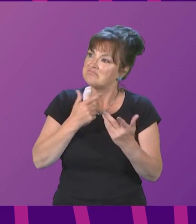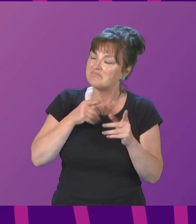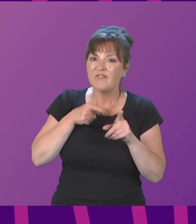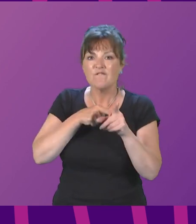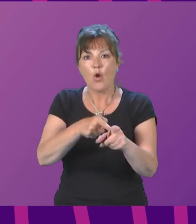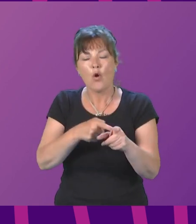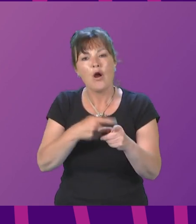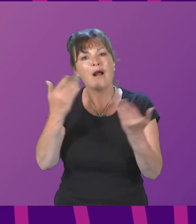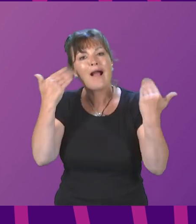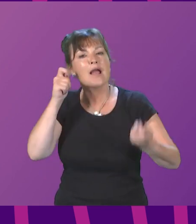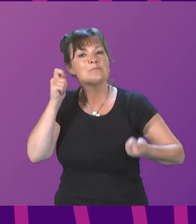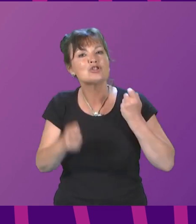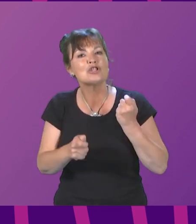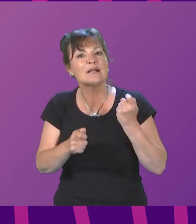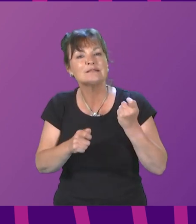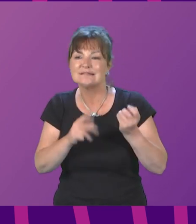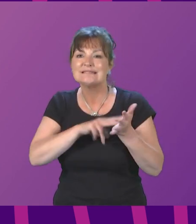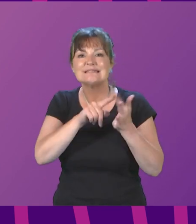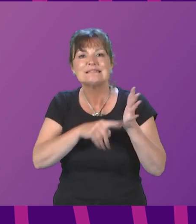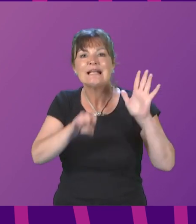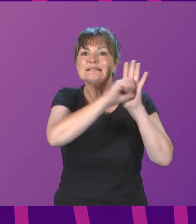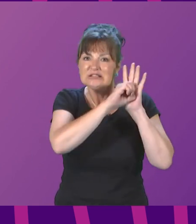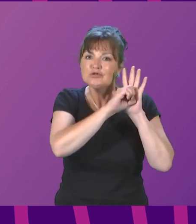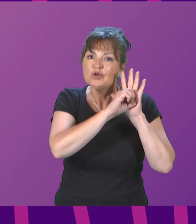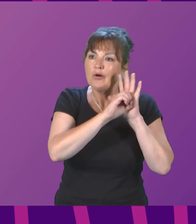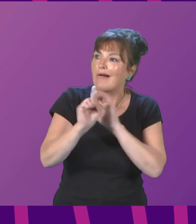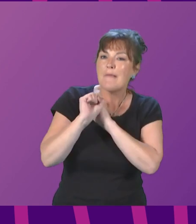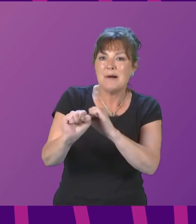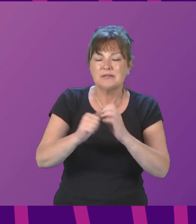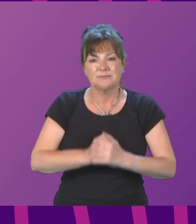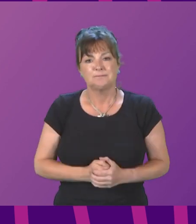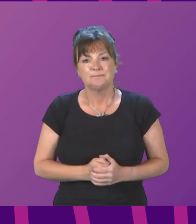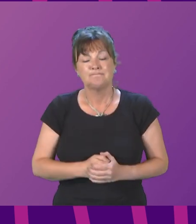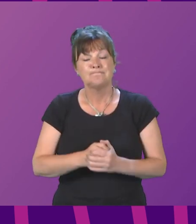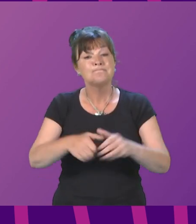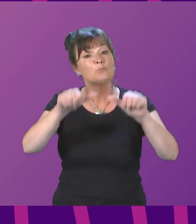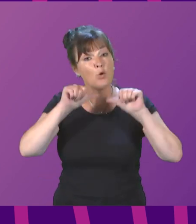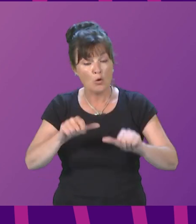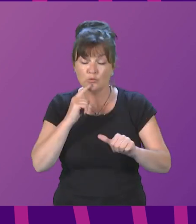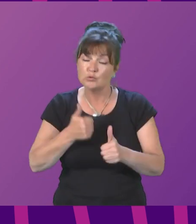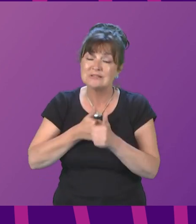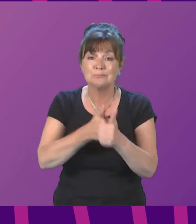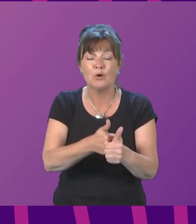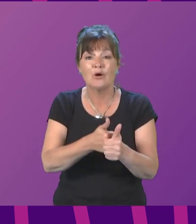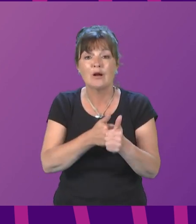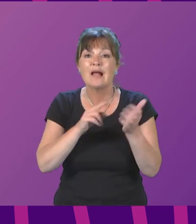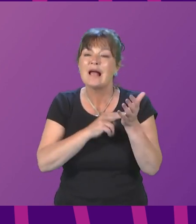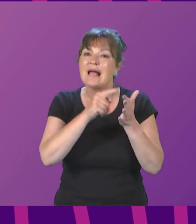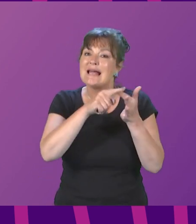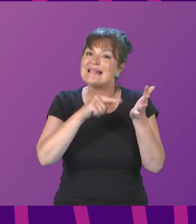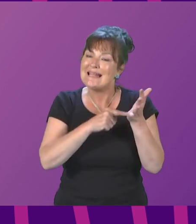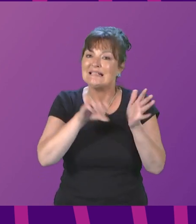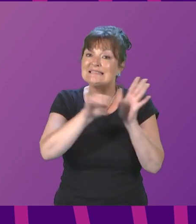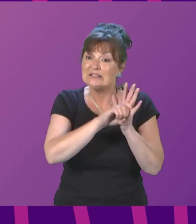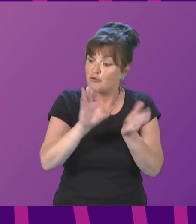launch a £25 million Clyde Mission decarbonisation fund to support zero-emission heat projects and